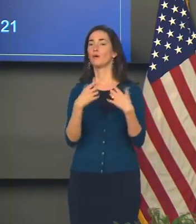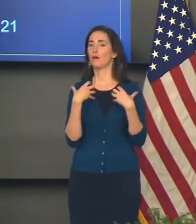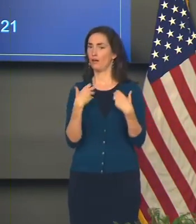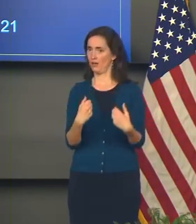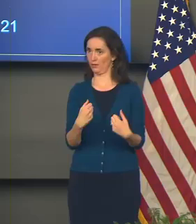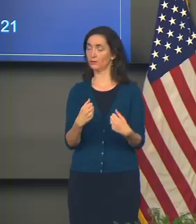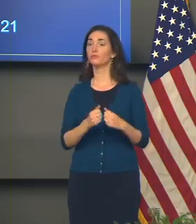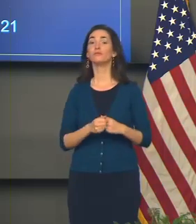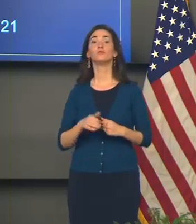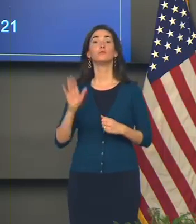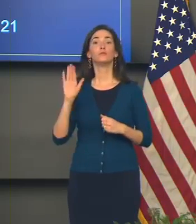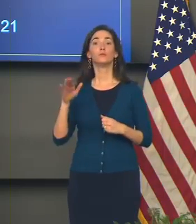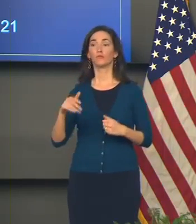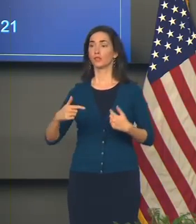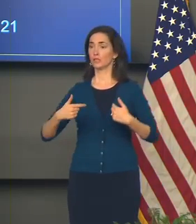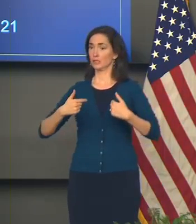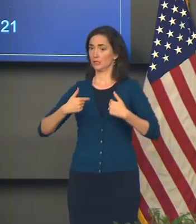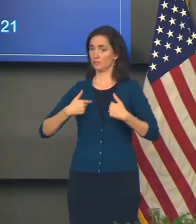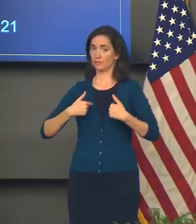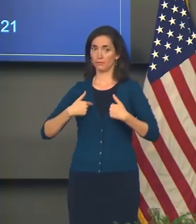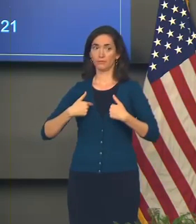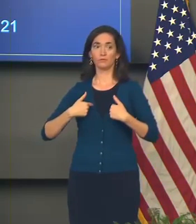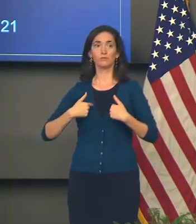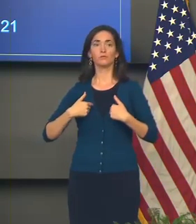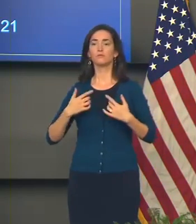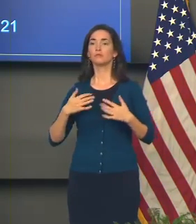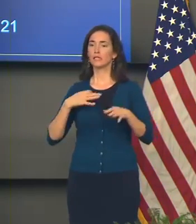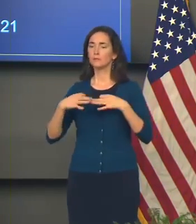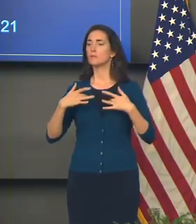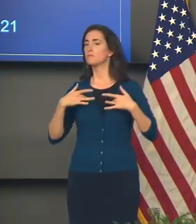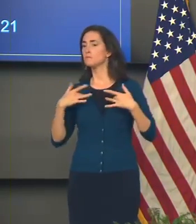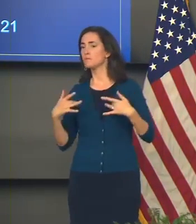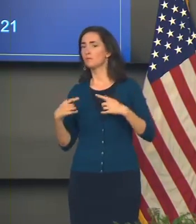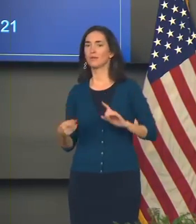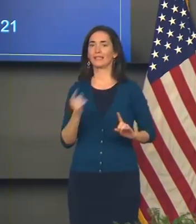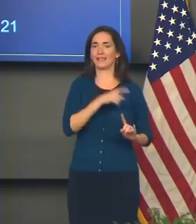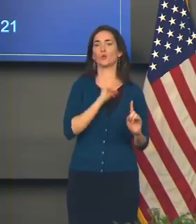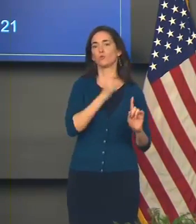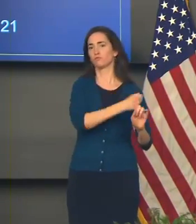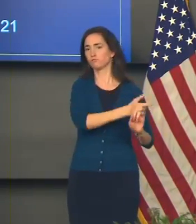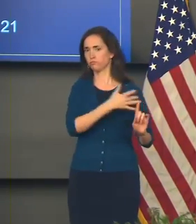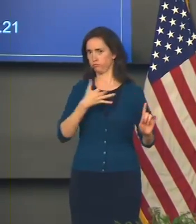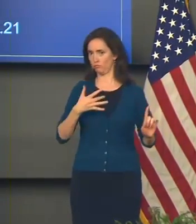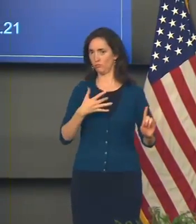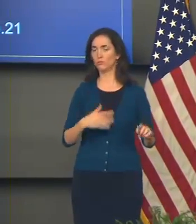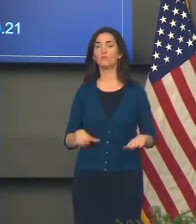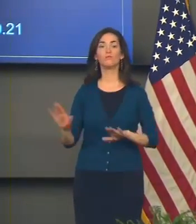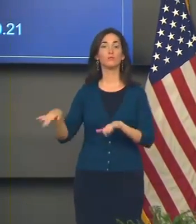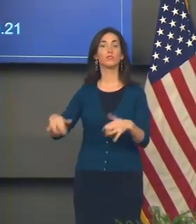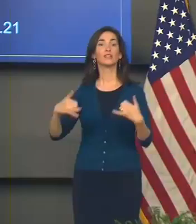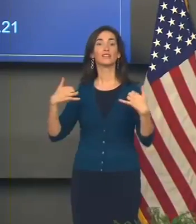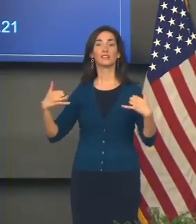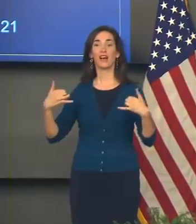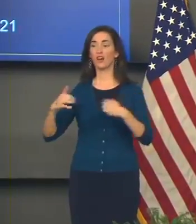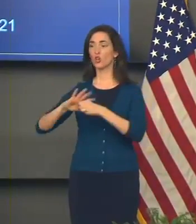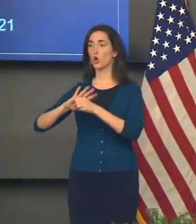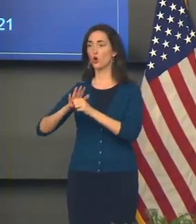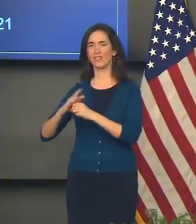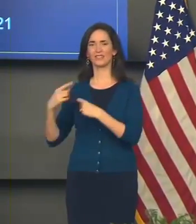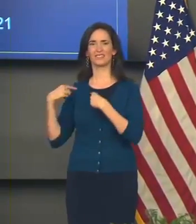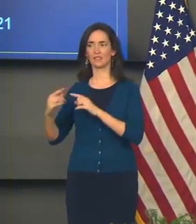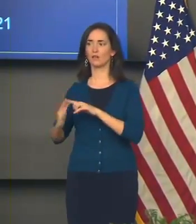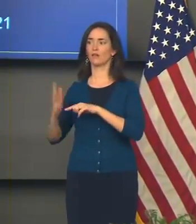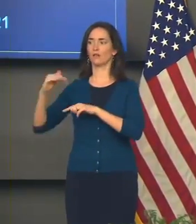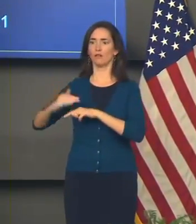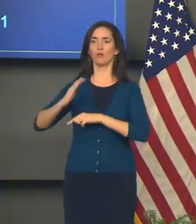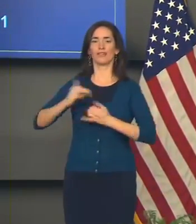more detail than I exactly where we are on this fourth fourth surge of COVID, what the data shows, what the trends